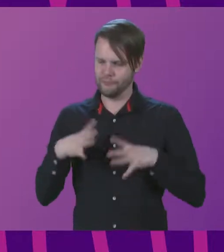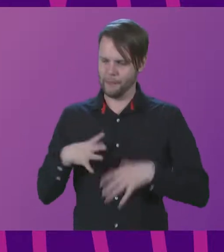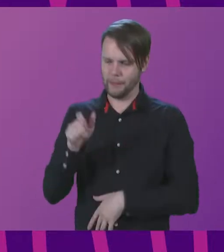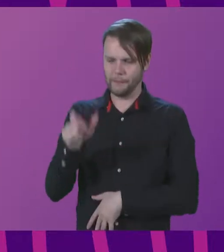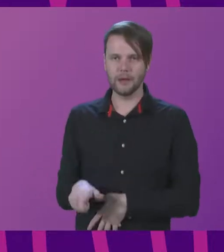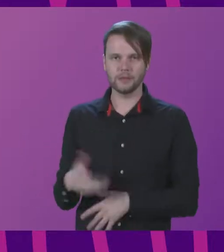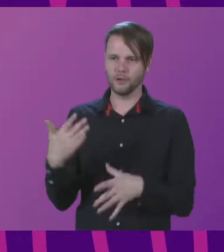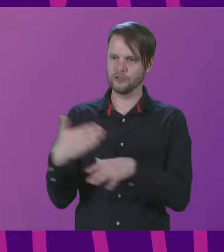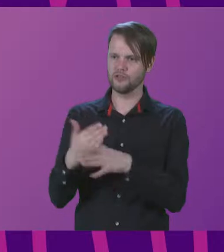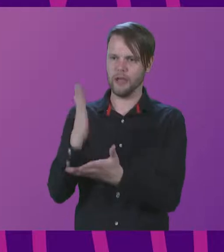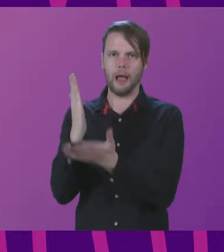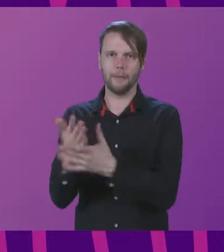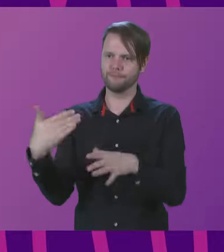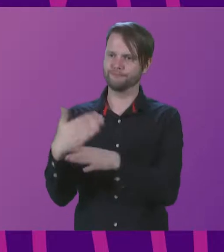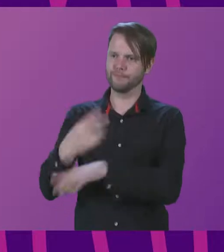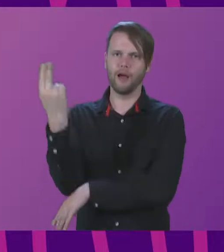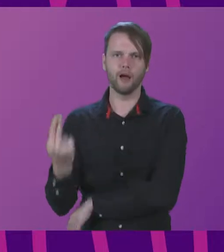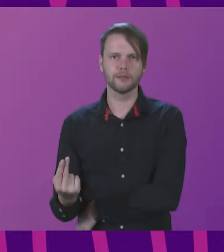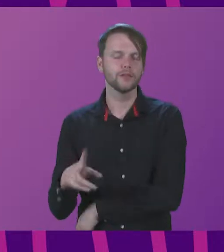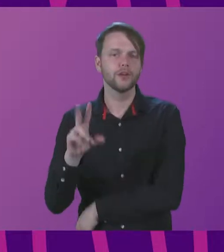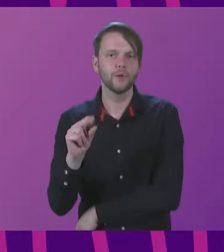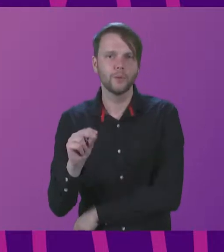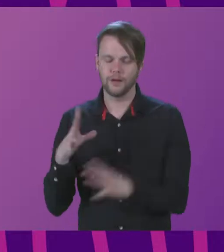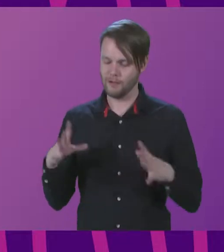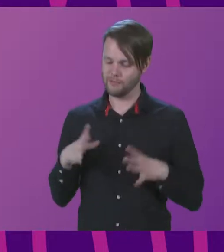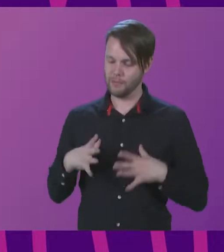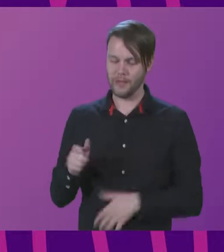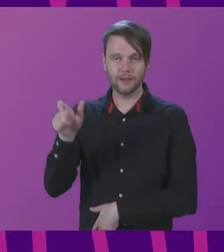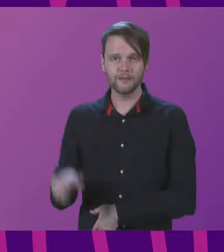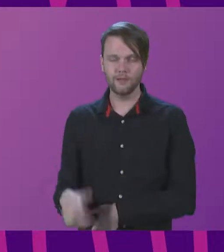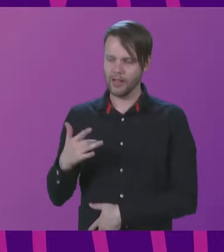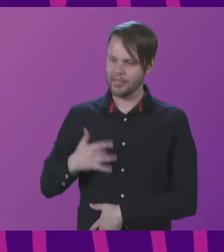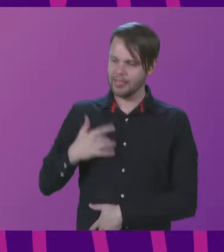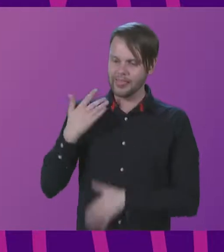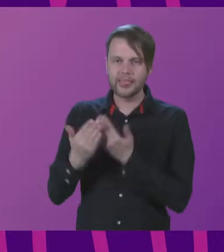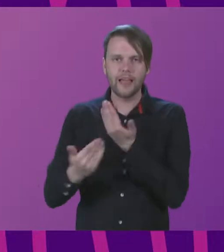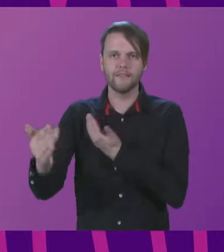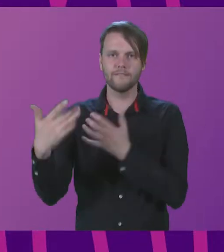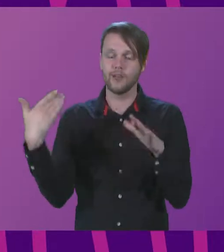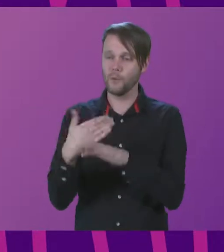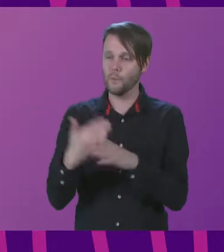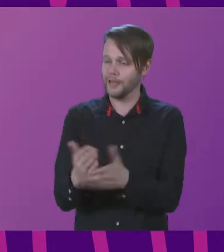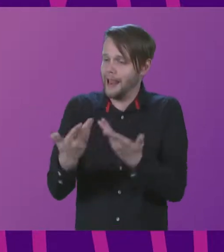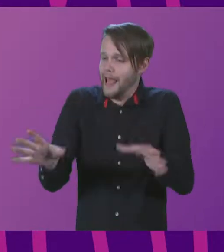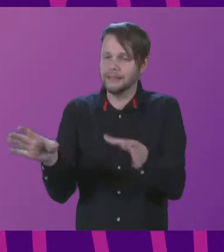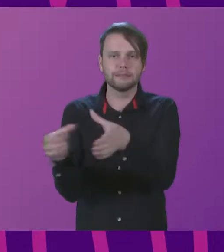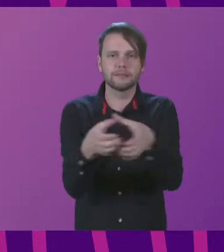person for a career in the arts. It's about preparing young people for life and for work in any sector.